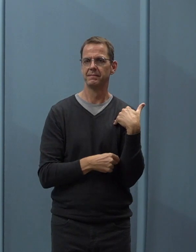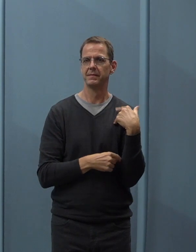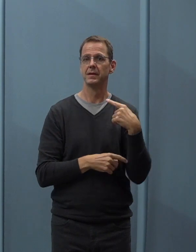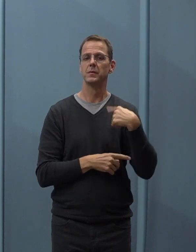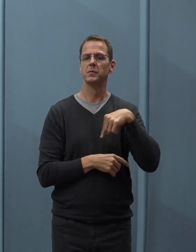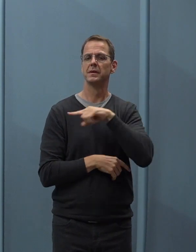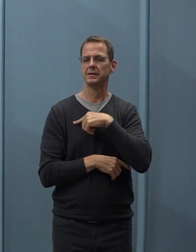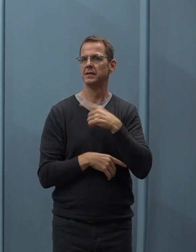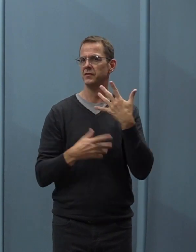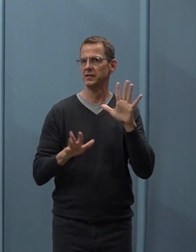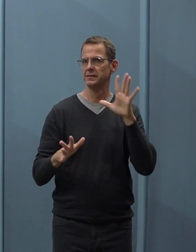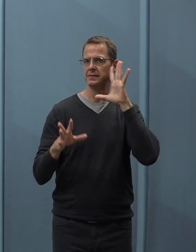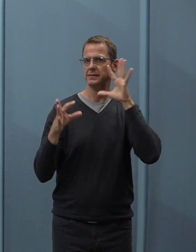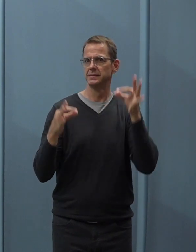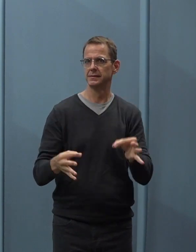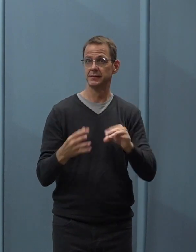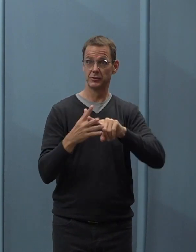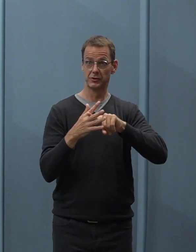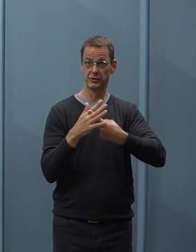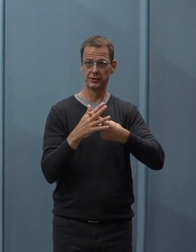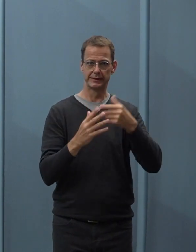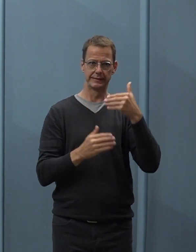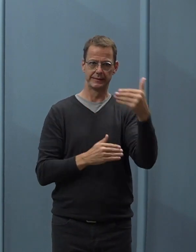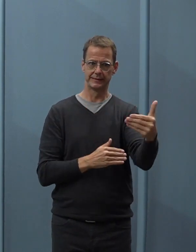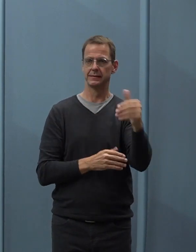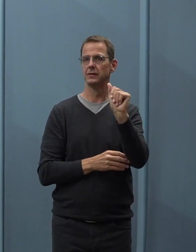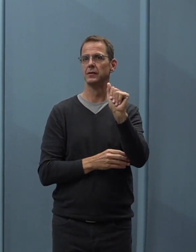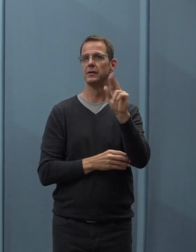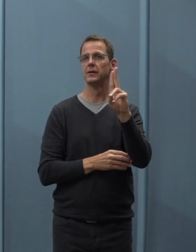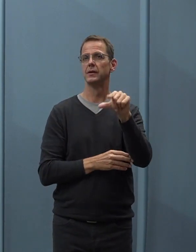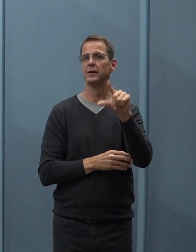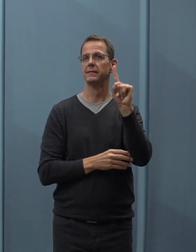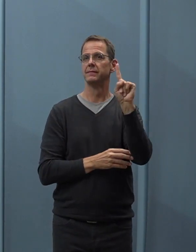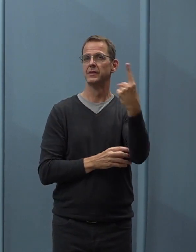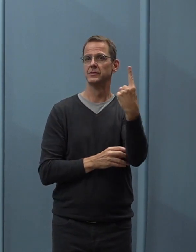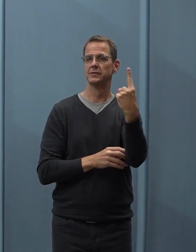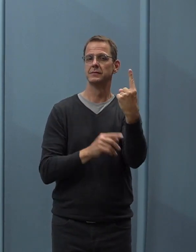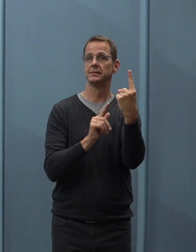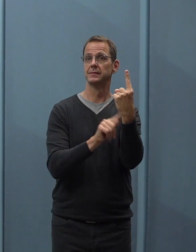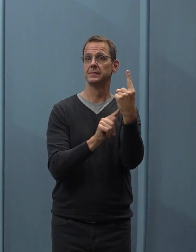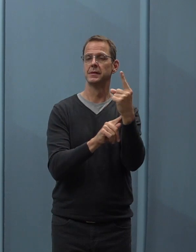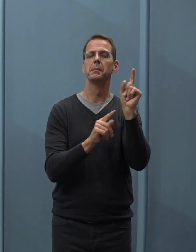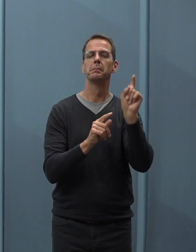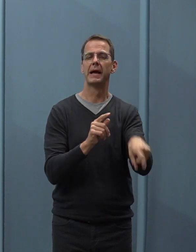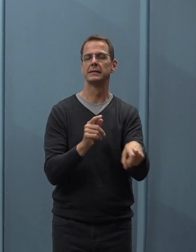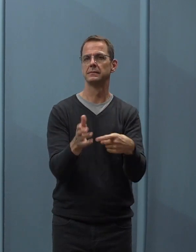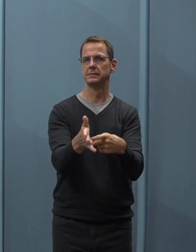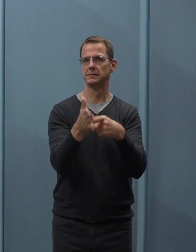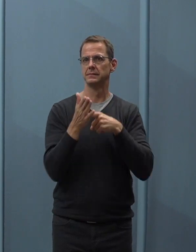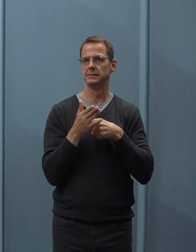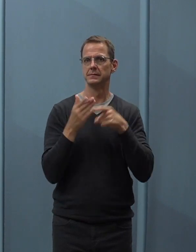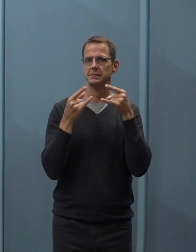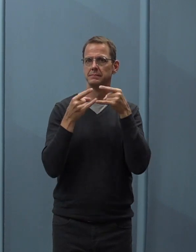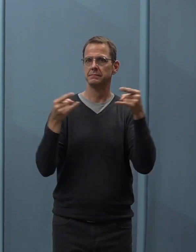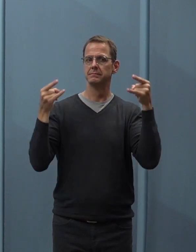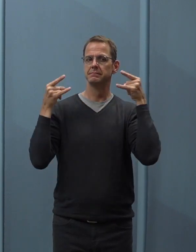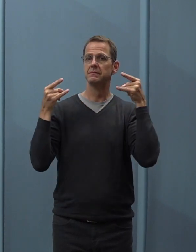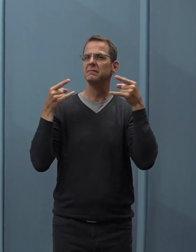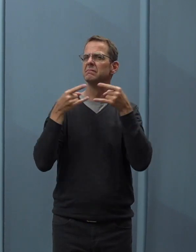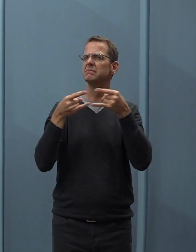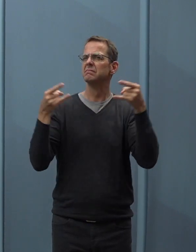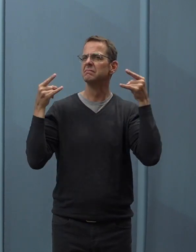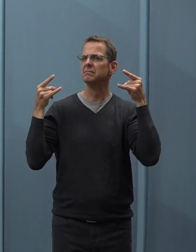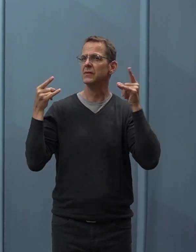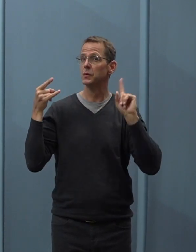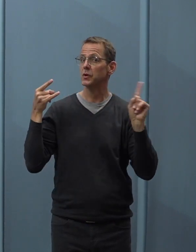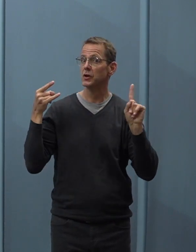This decision was not taken lightly but our administration made it because it will help keep Edmontonians safe from